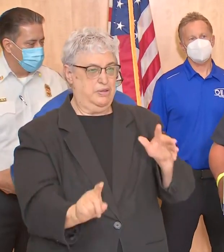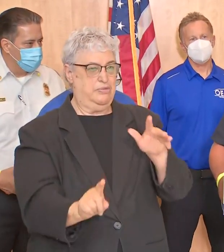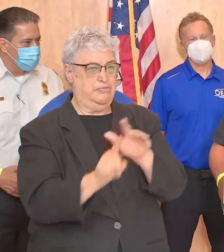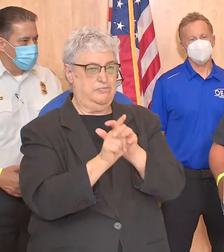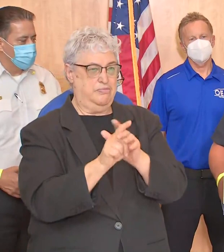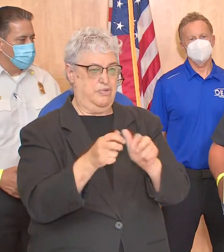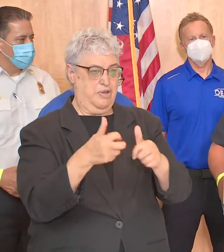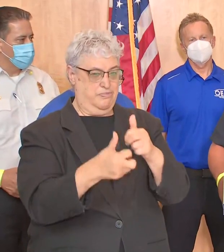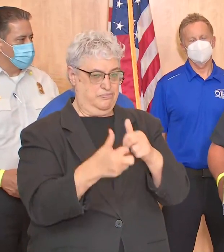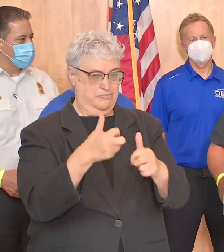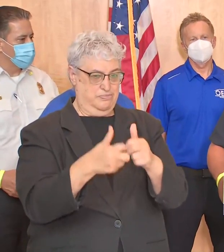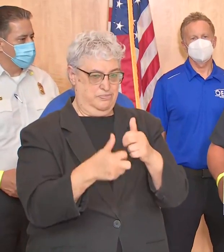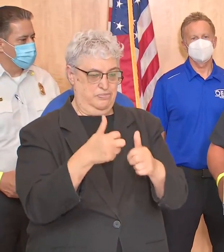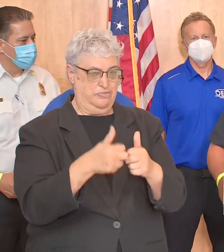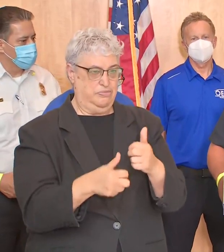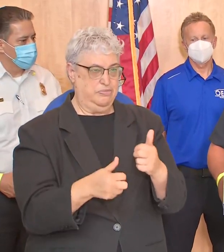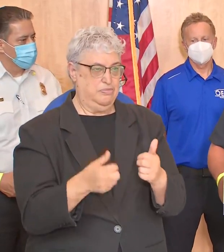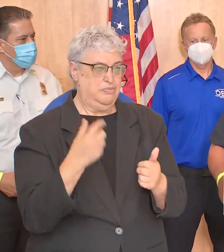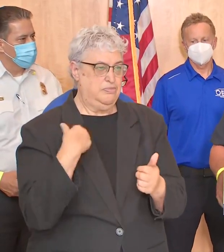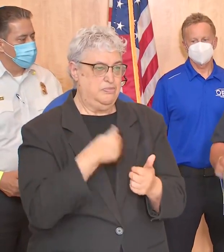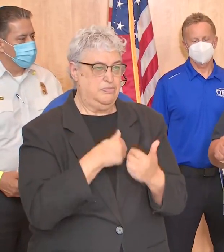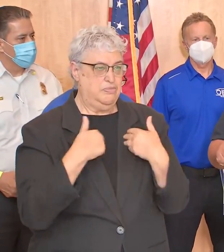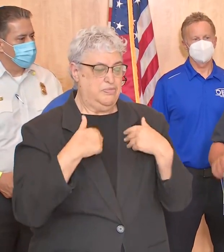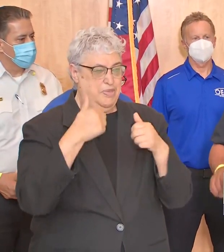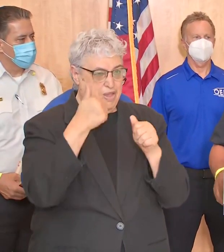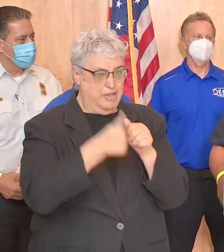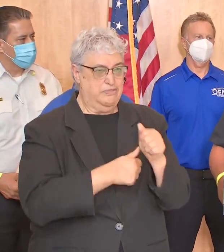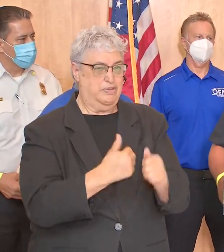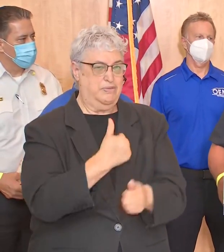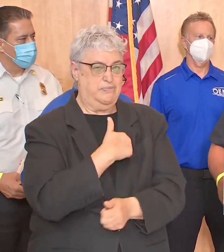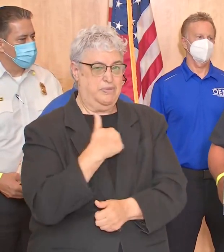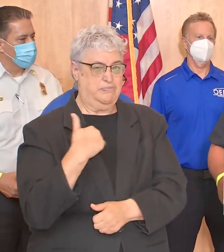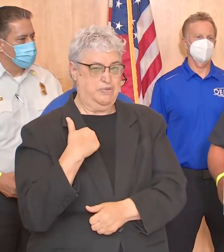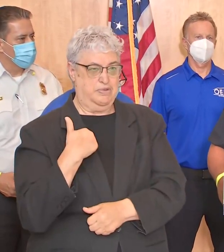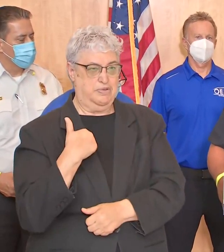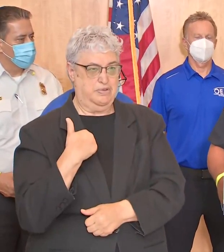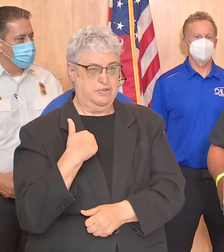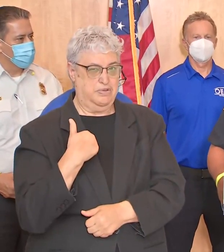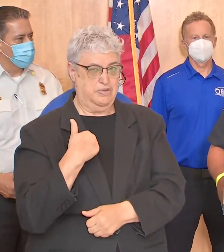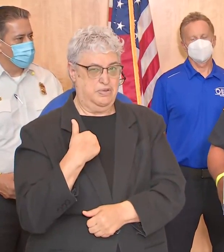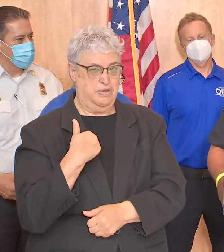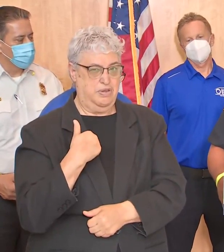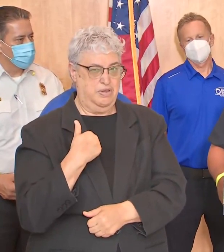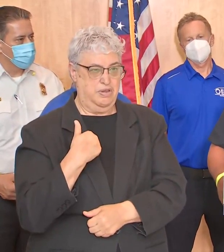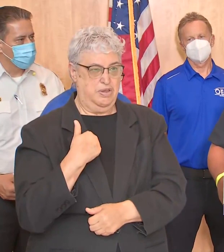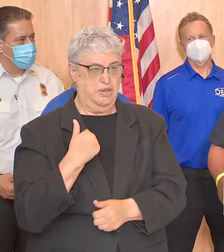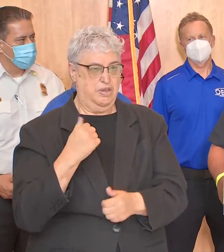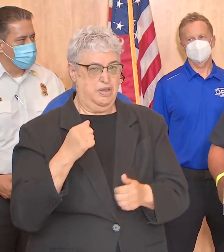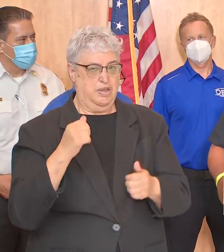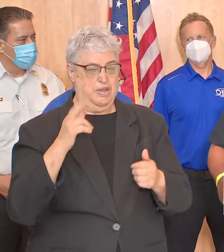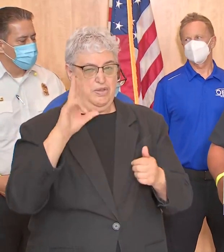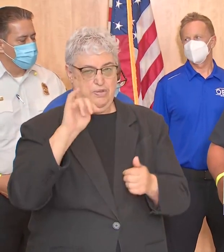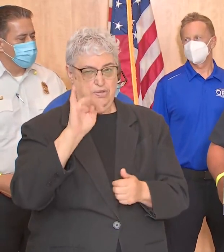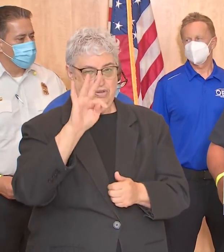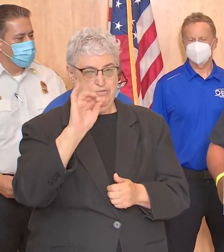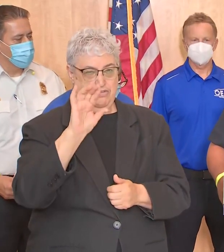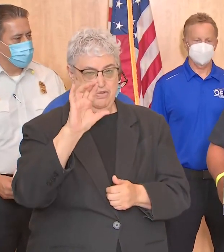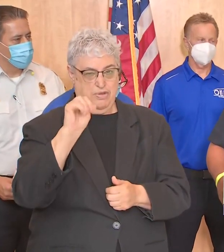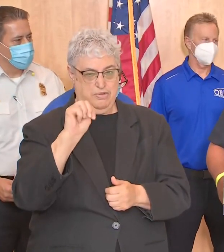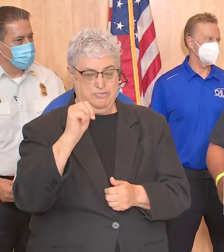the city we've actually had every single member of the department that is on duty report in uniform and ready to respond to